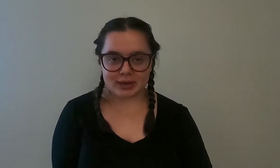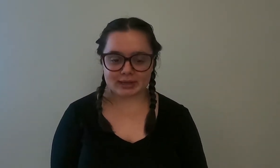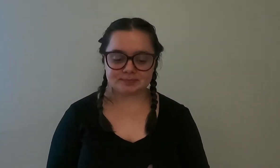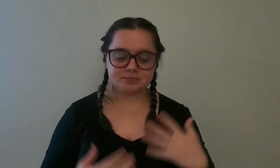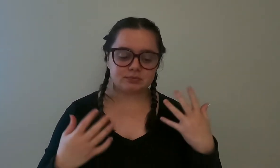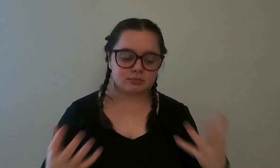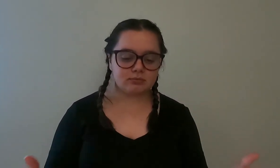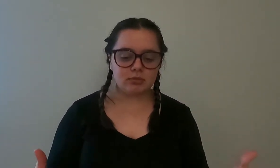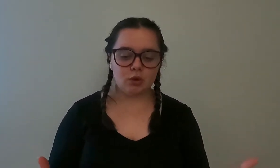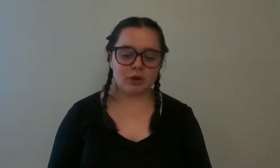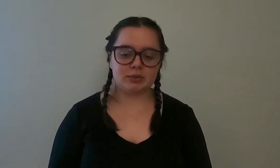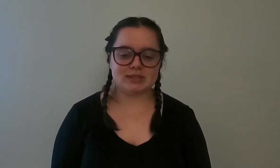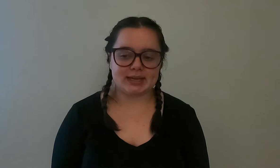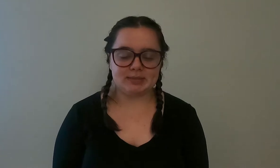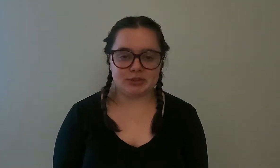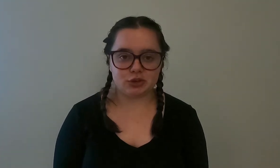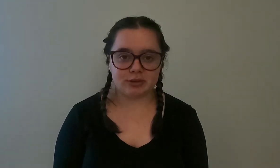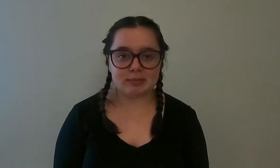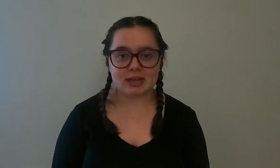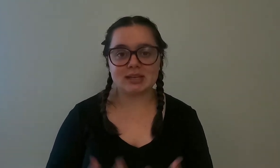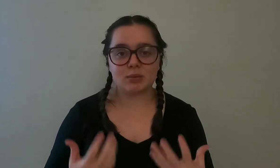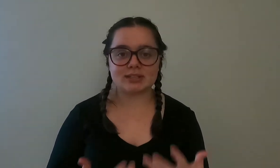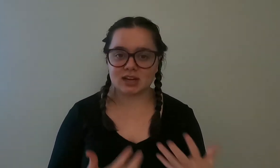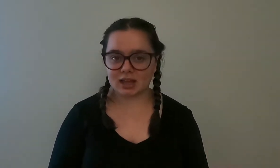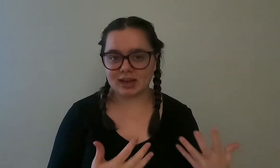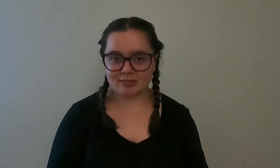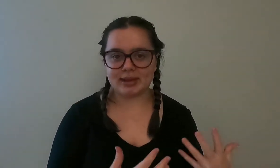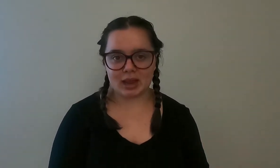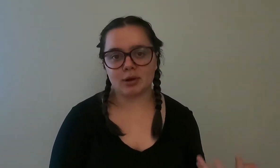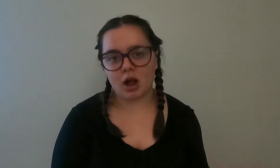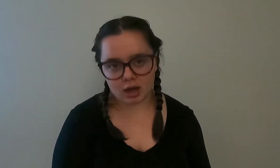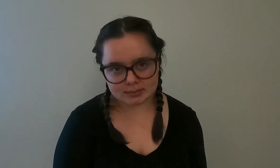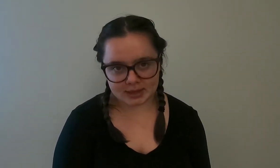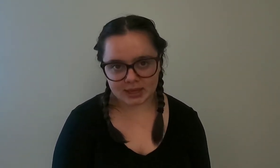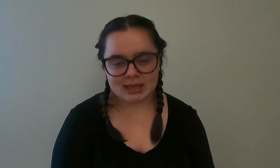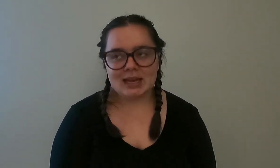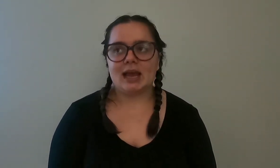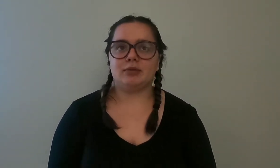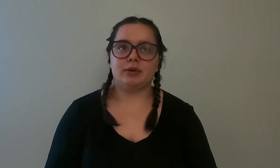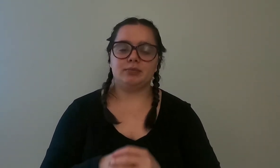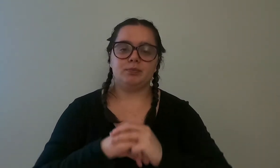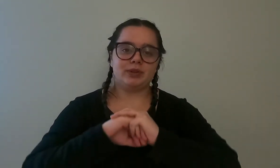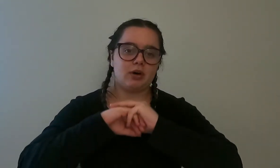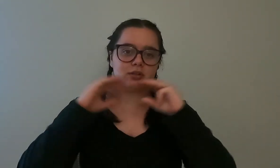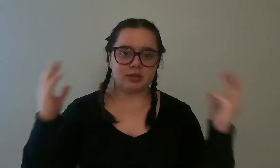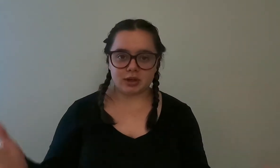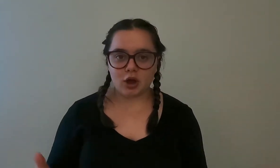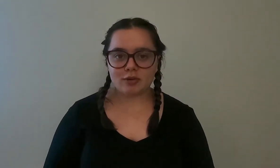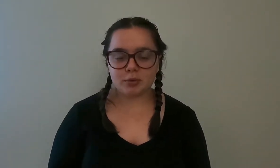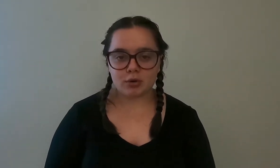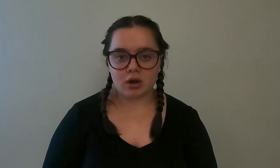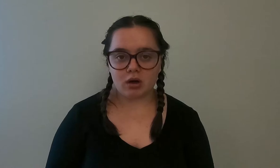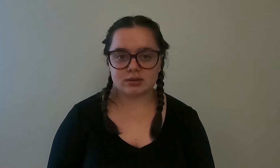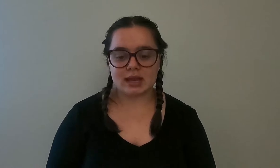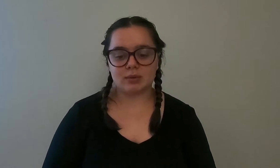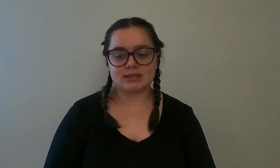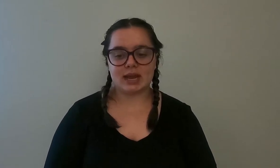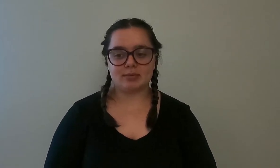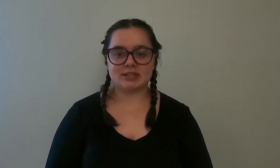what it was like to be certified because i wasn't allowed to have my camera on me and when with all the code protocols i wasn't able to